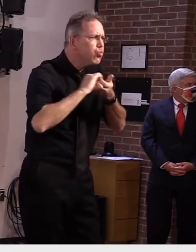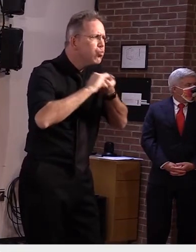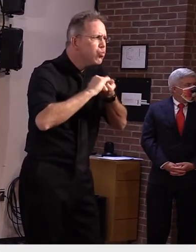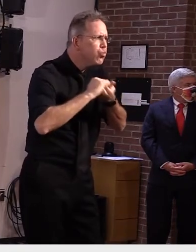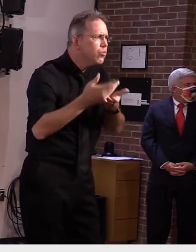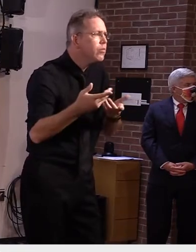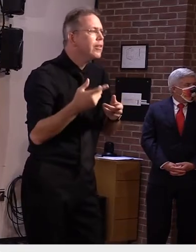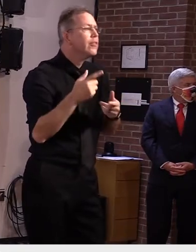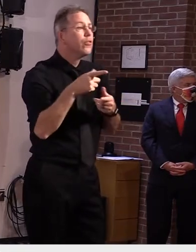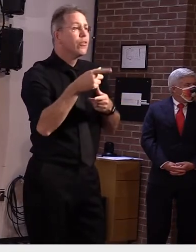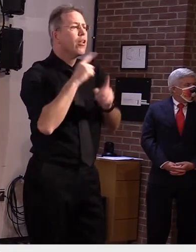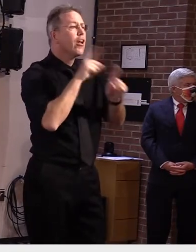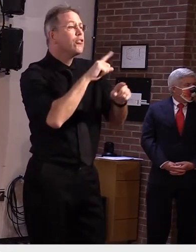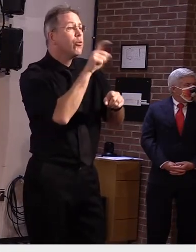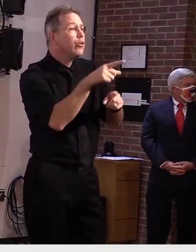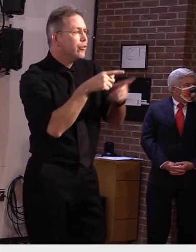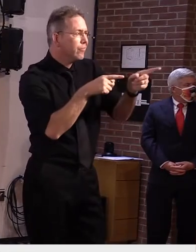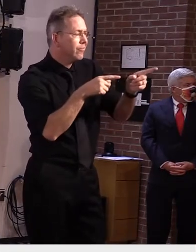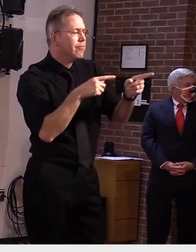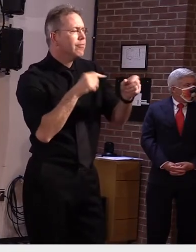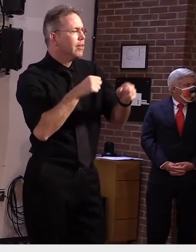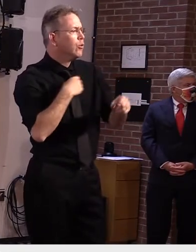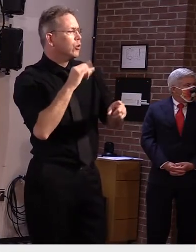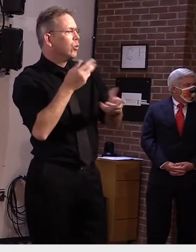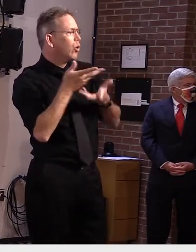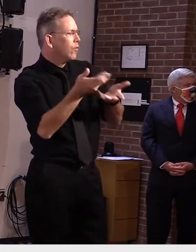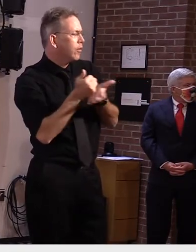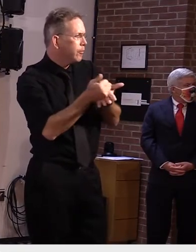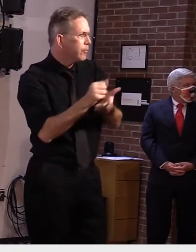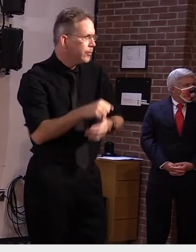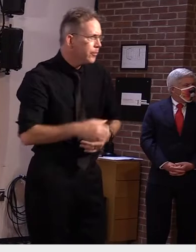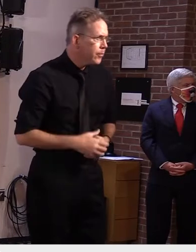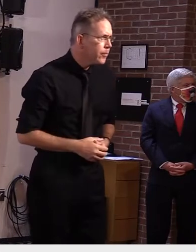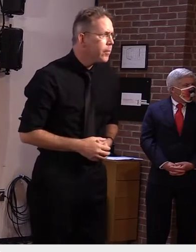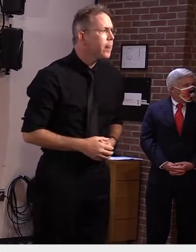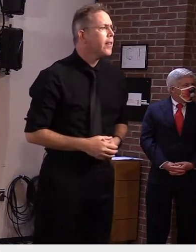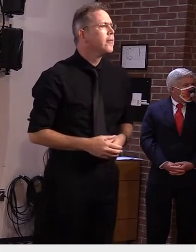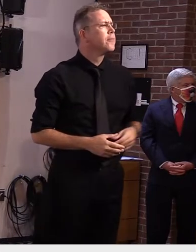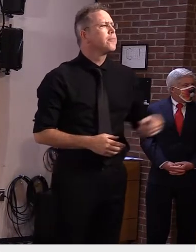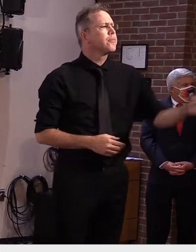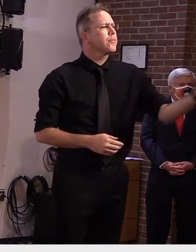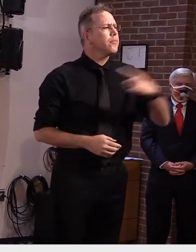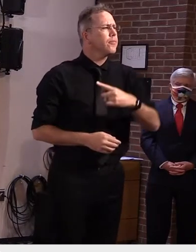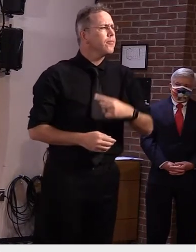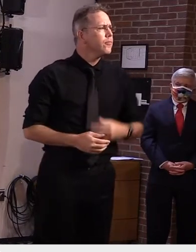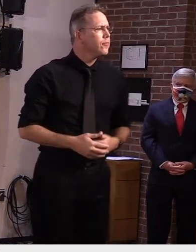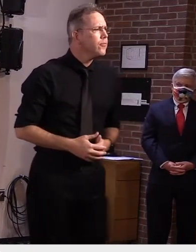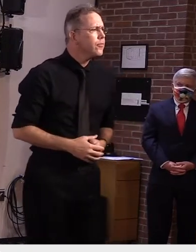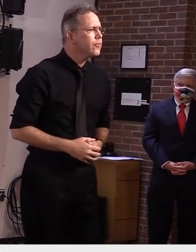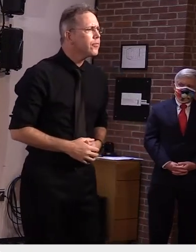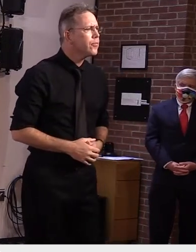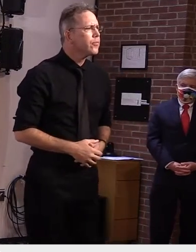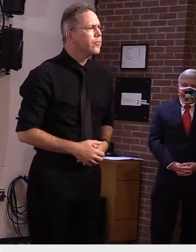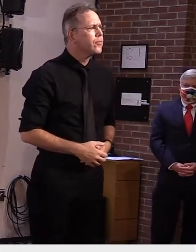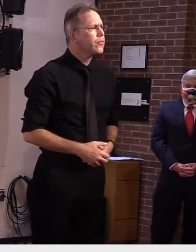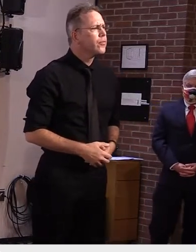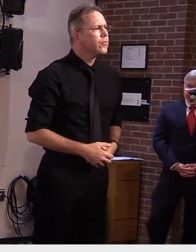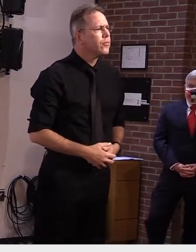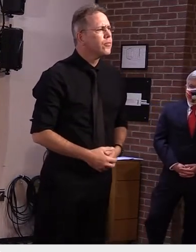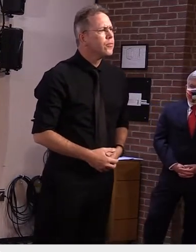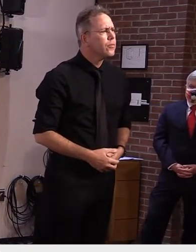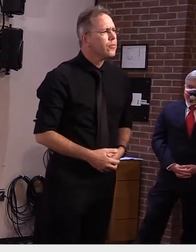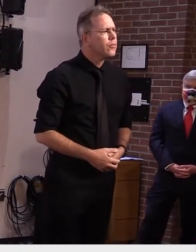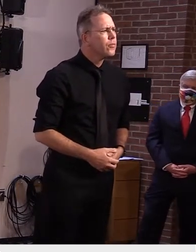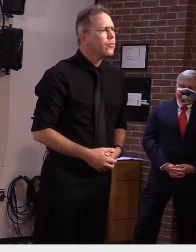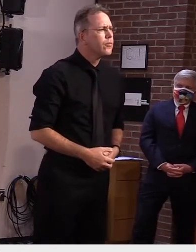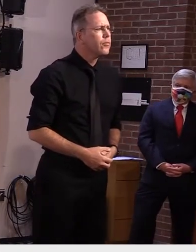And when identifying something like a cluster or an outbreak at a school is that something the school notifies you about or do you watch the numbers and then let the